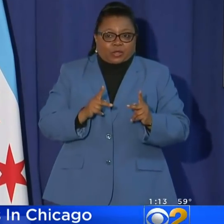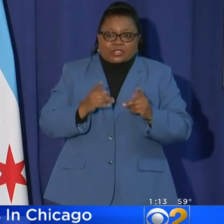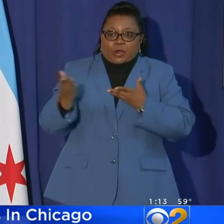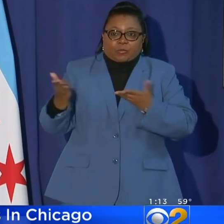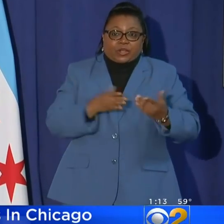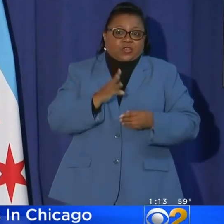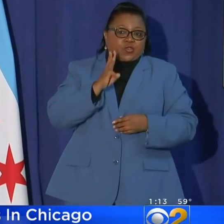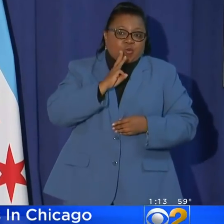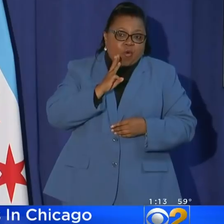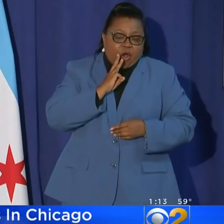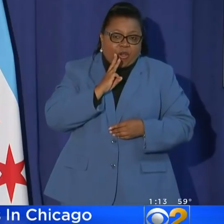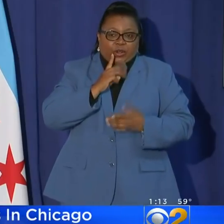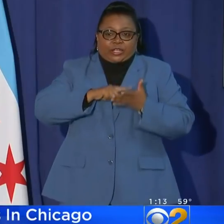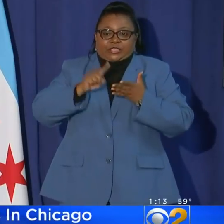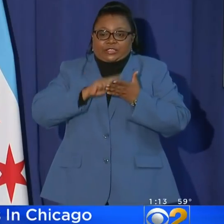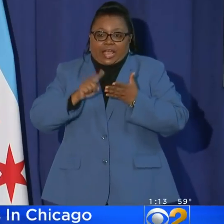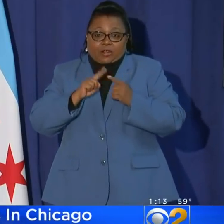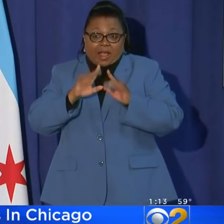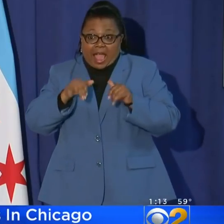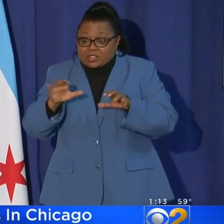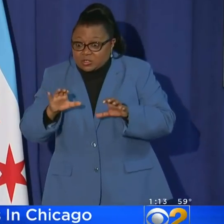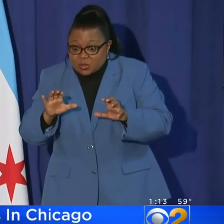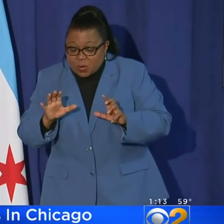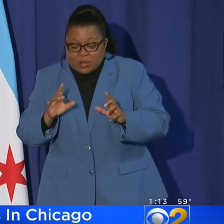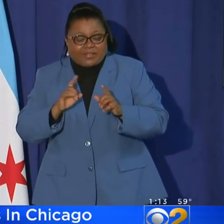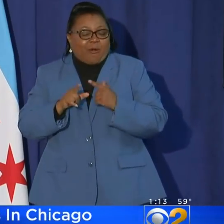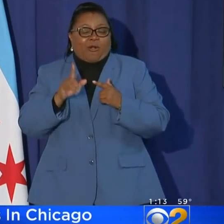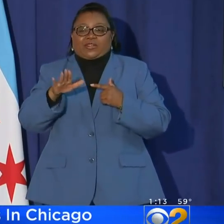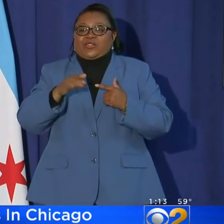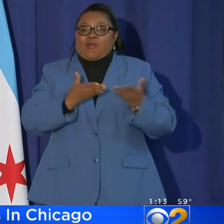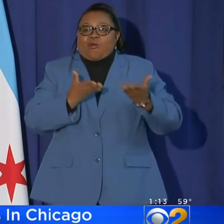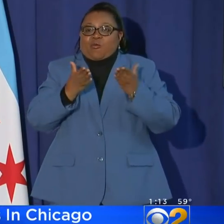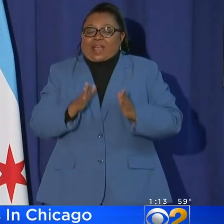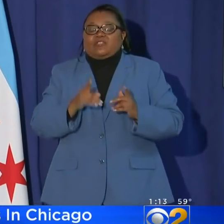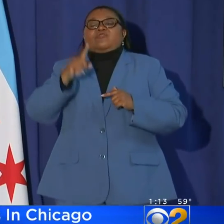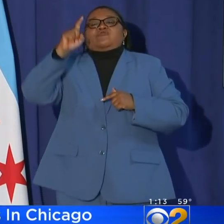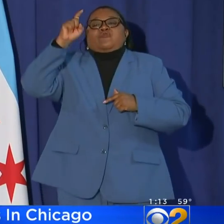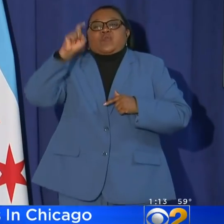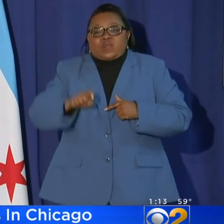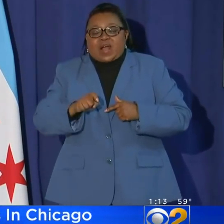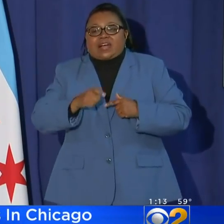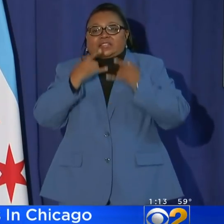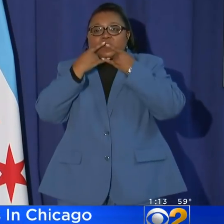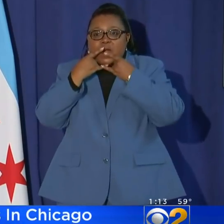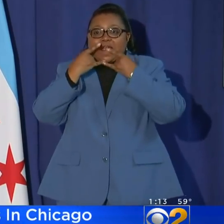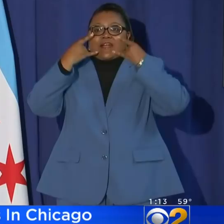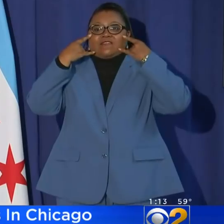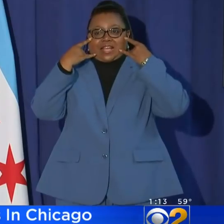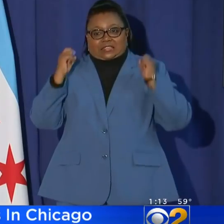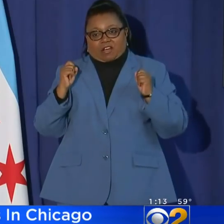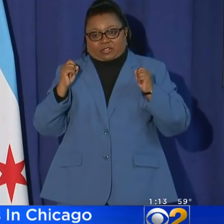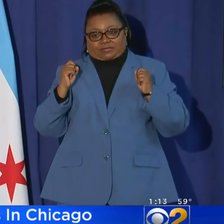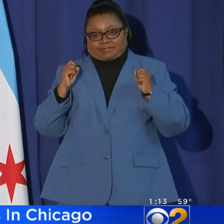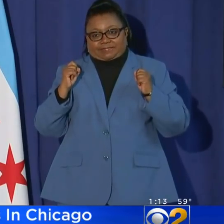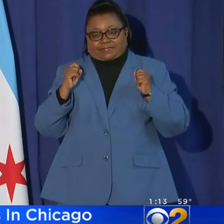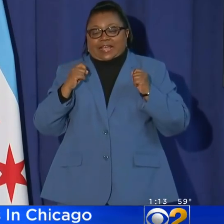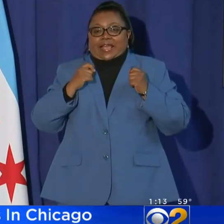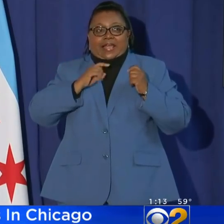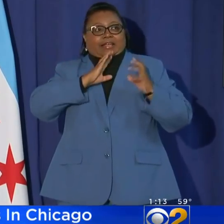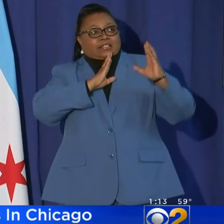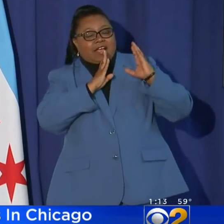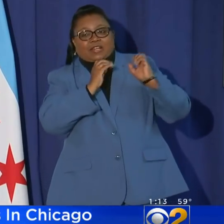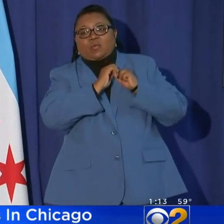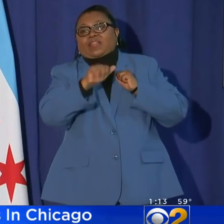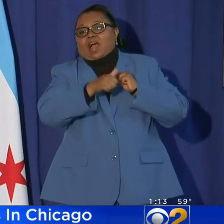bringing you water, checking on how you're doing, or your waiter, you must wear a face covering, engaging